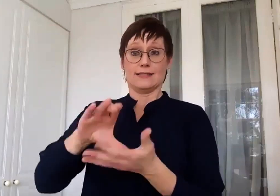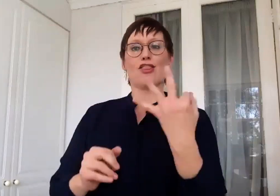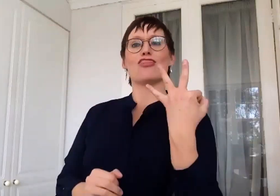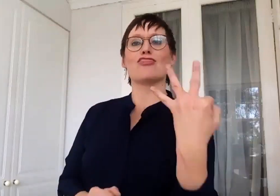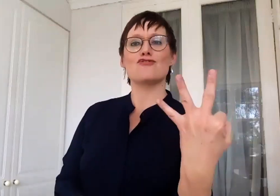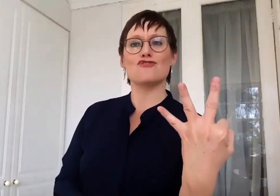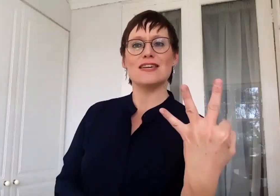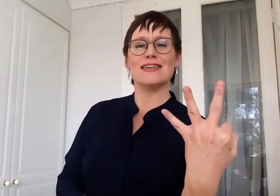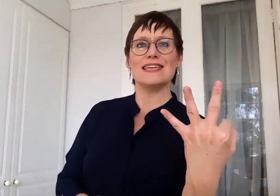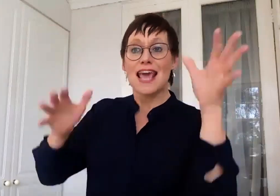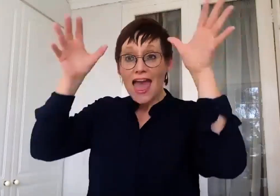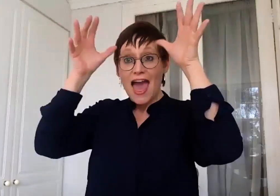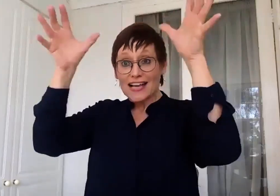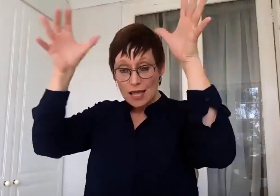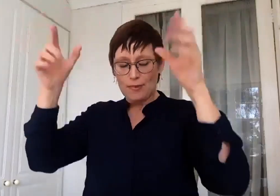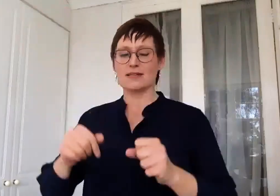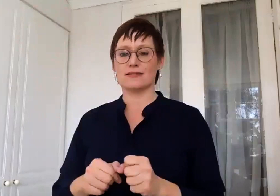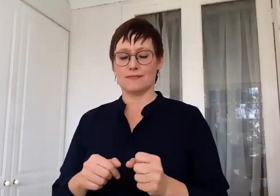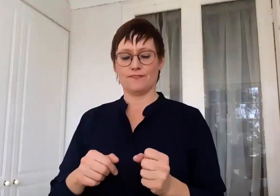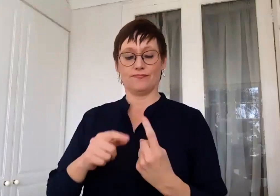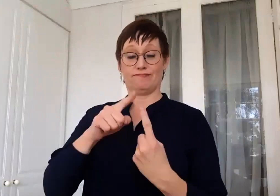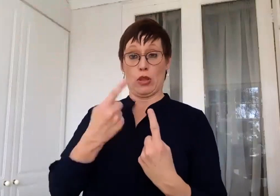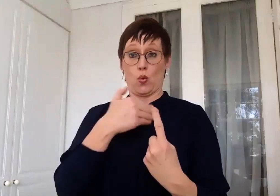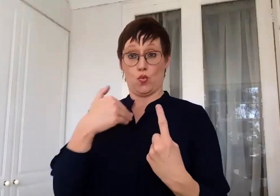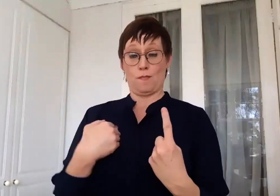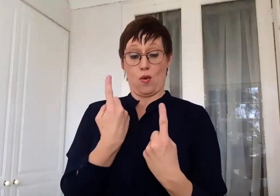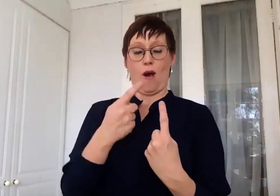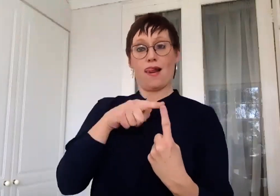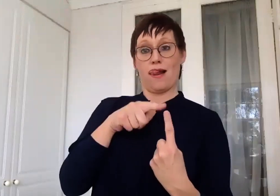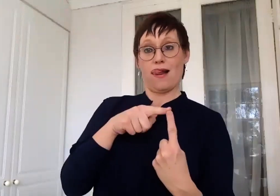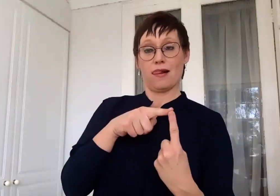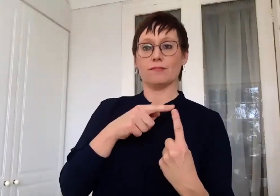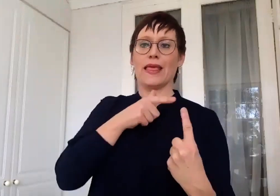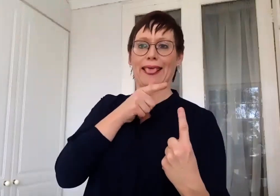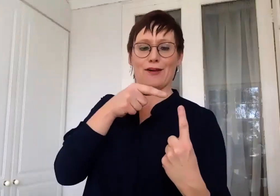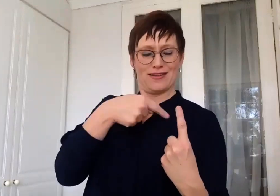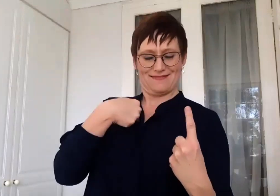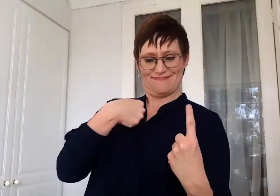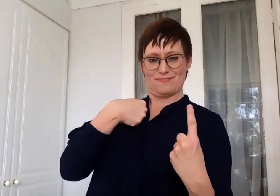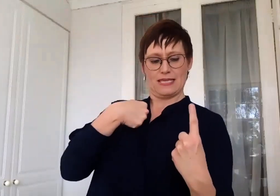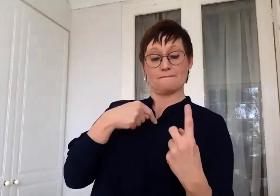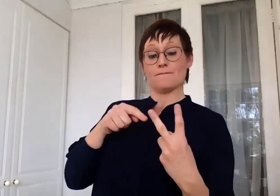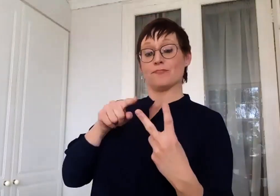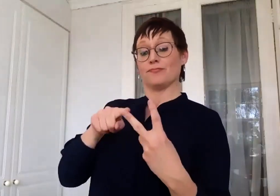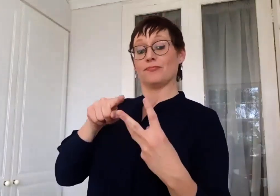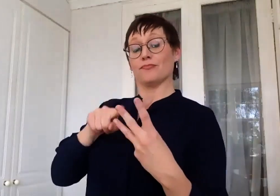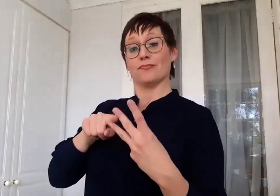100 non-academics working in the field and the communities. But both my deaf academics have just recently got their PhDs.